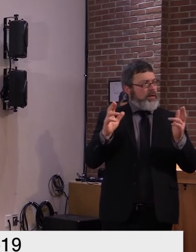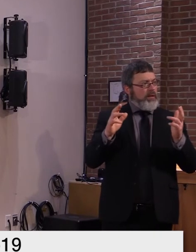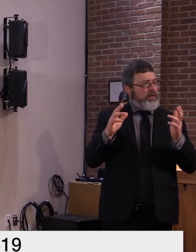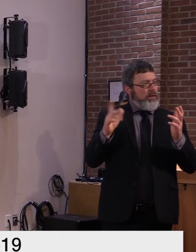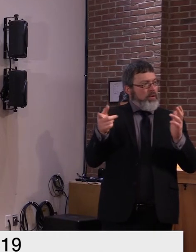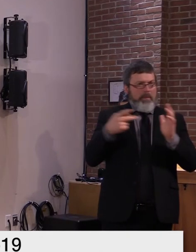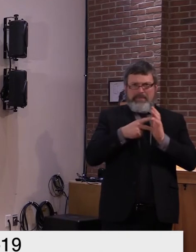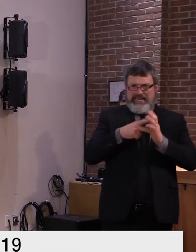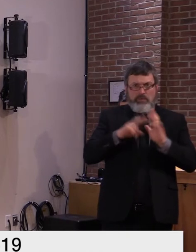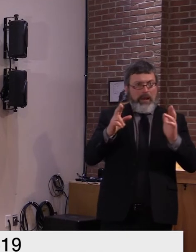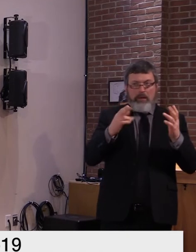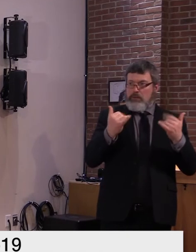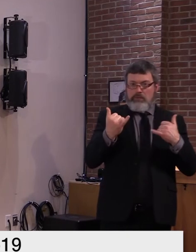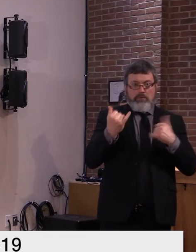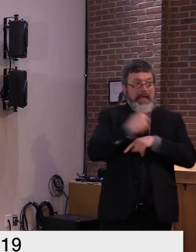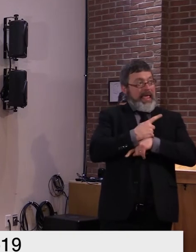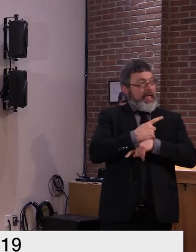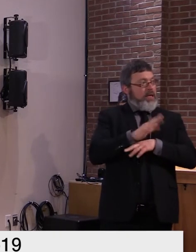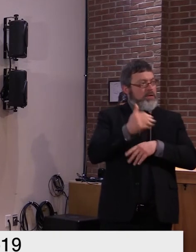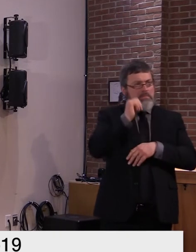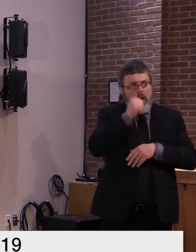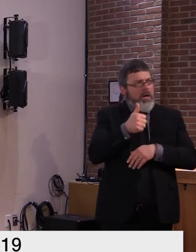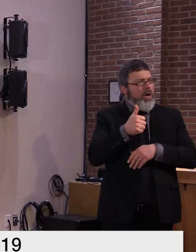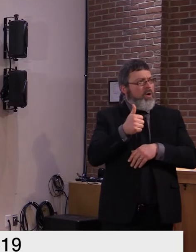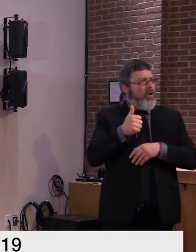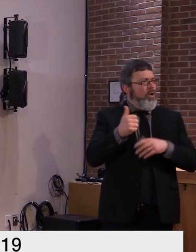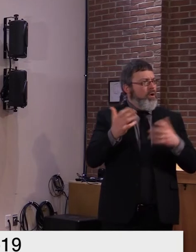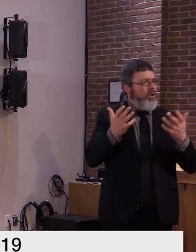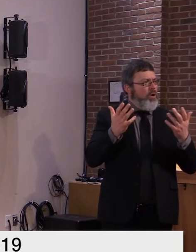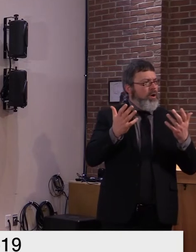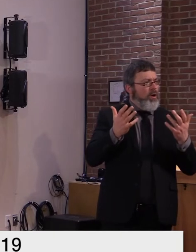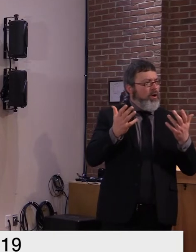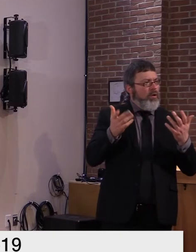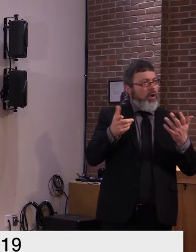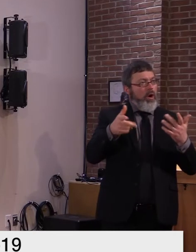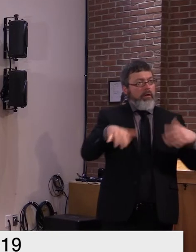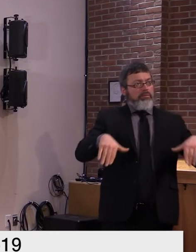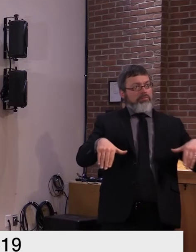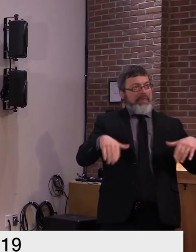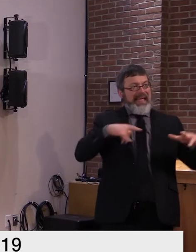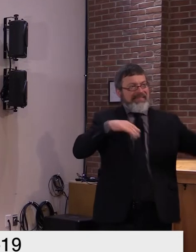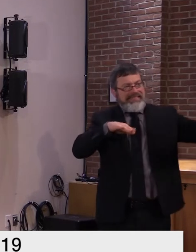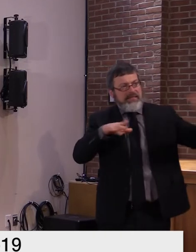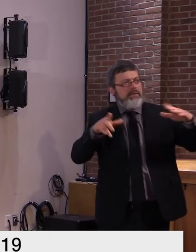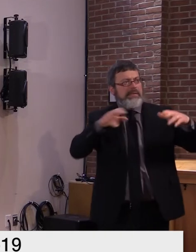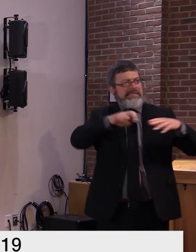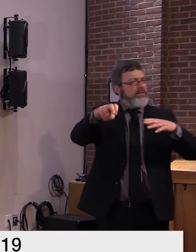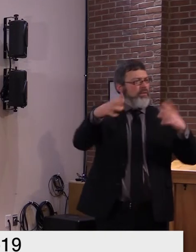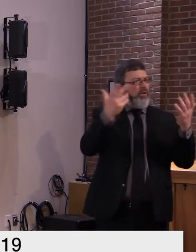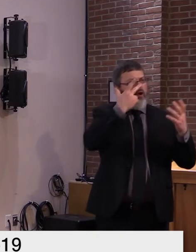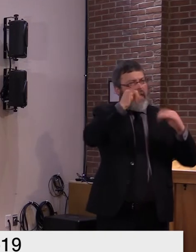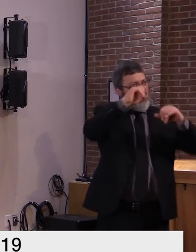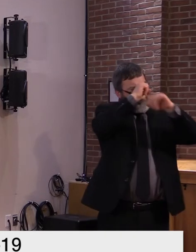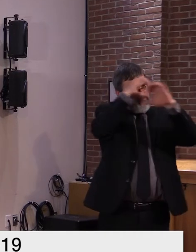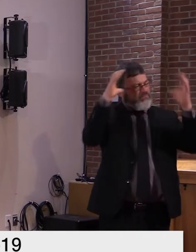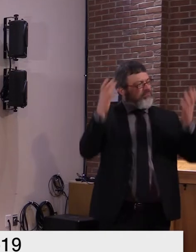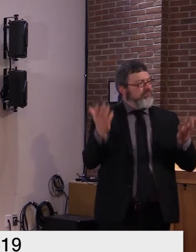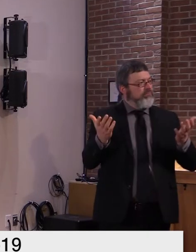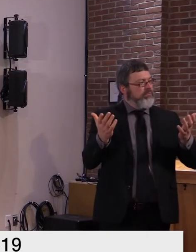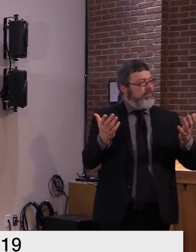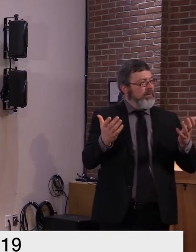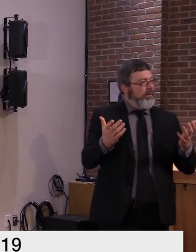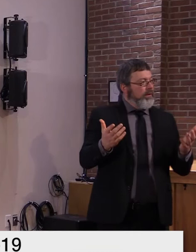those 20 be be done in the home well i'm hoping when i say immediately as soon as they're needed in various homes